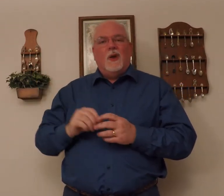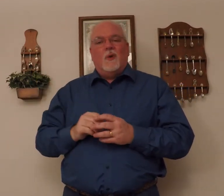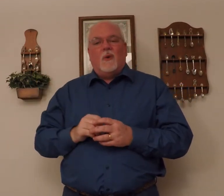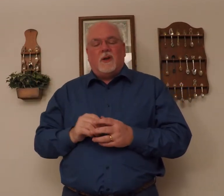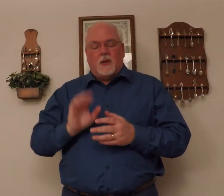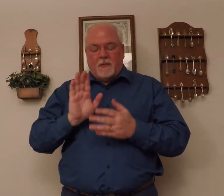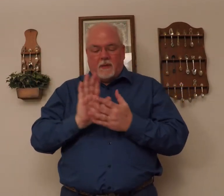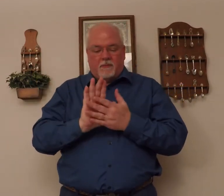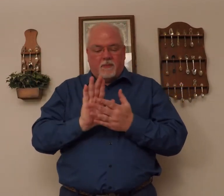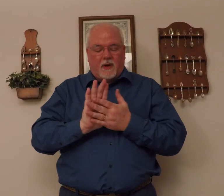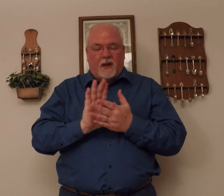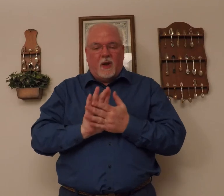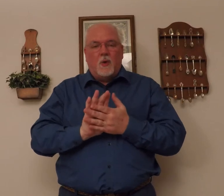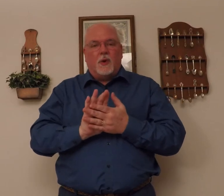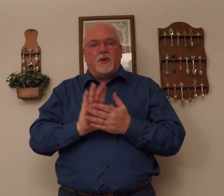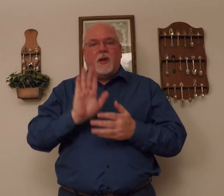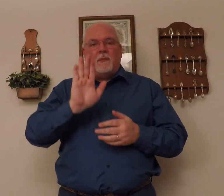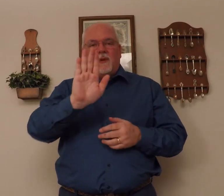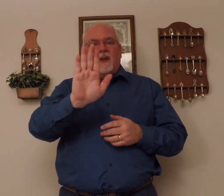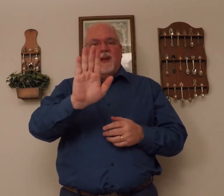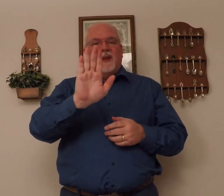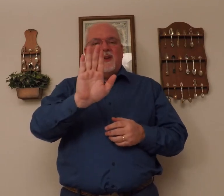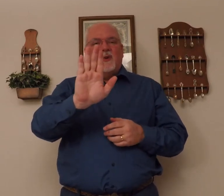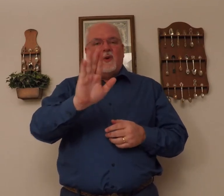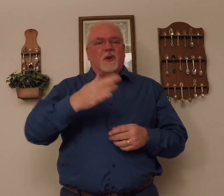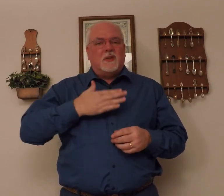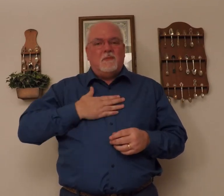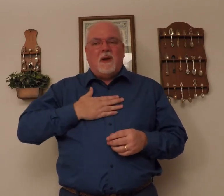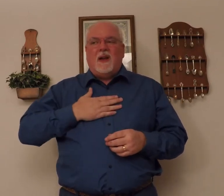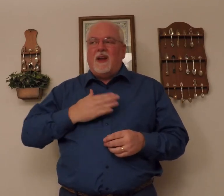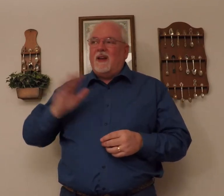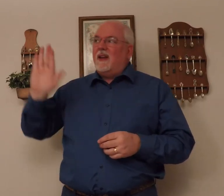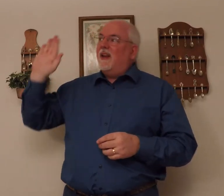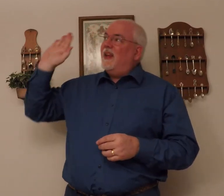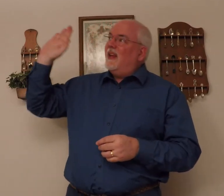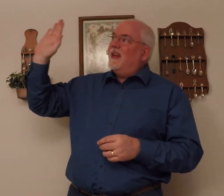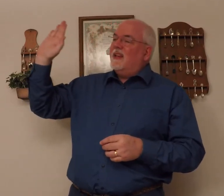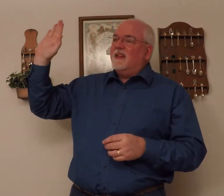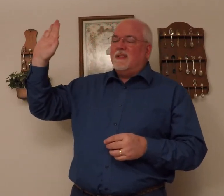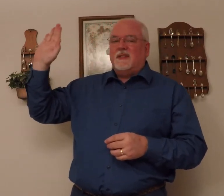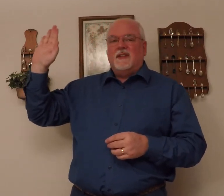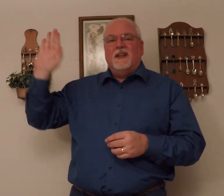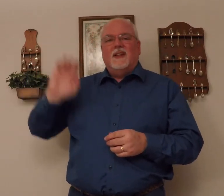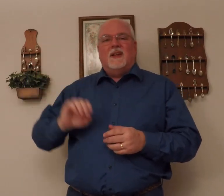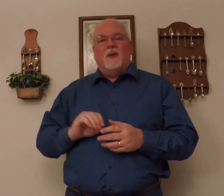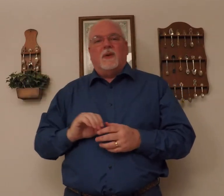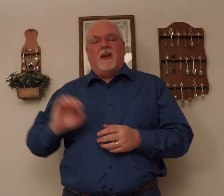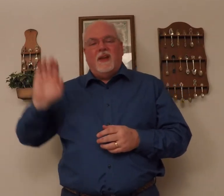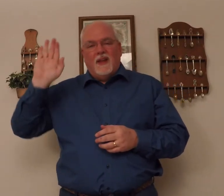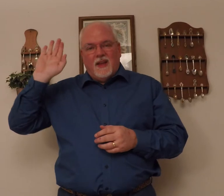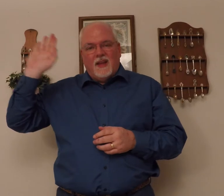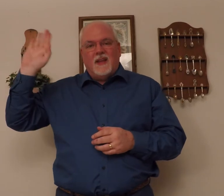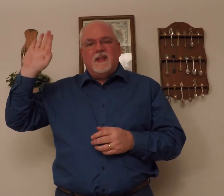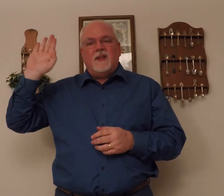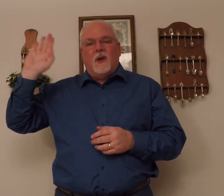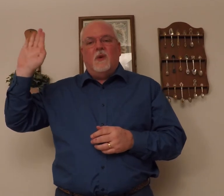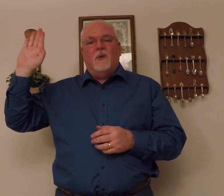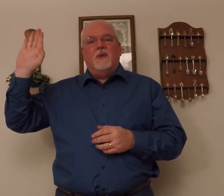where I thought about ownership, yours and mine, and his. Okay? His own.